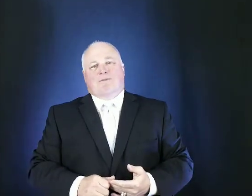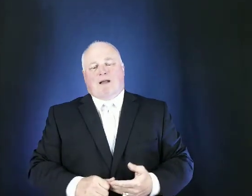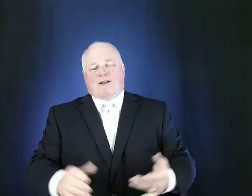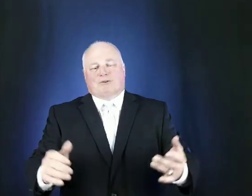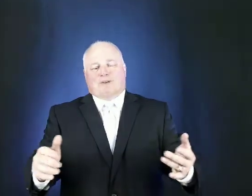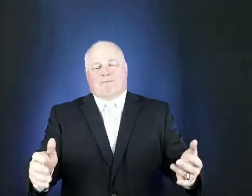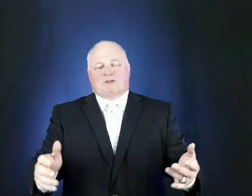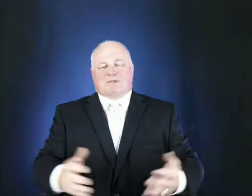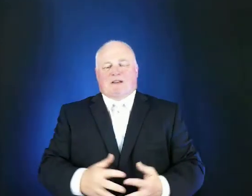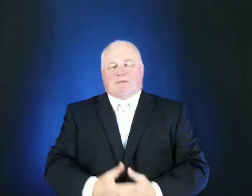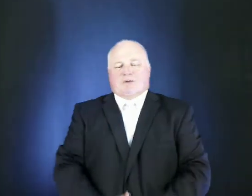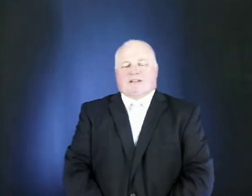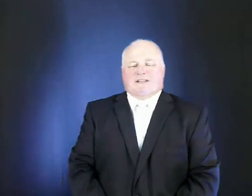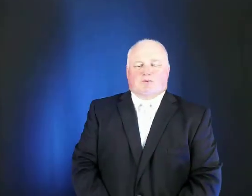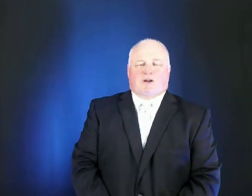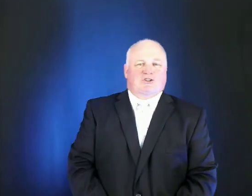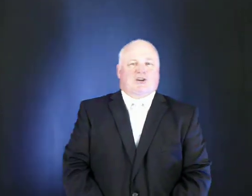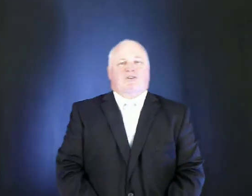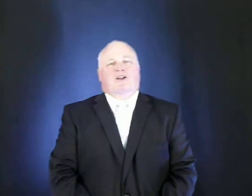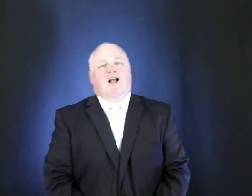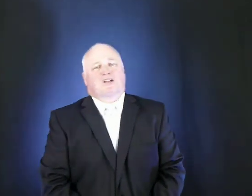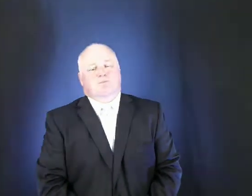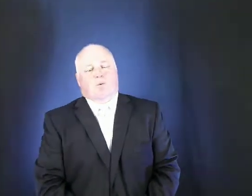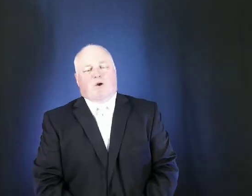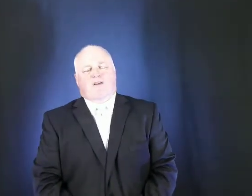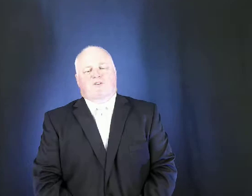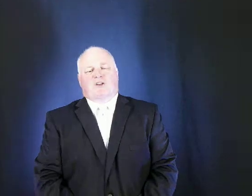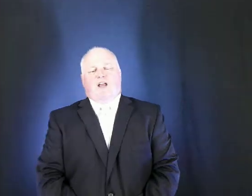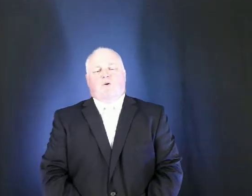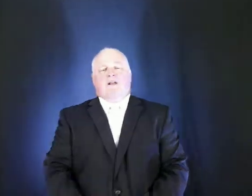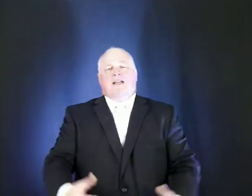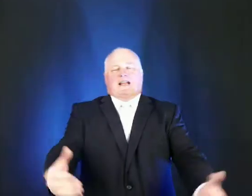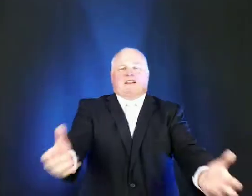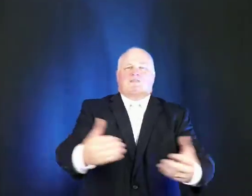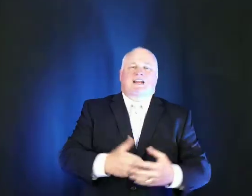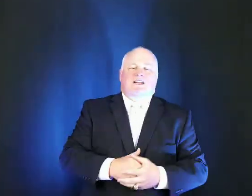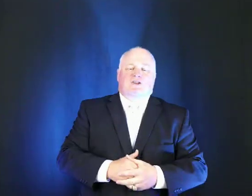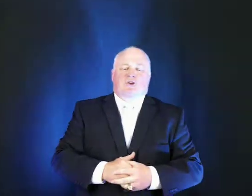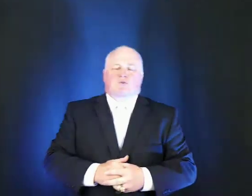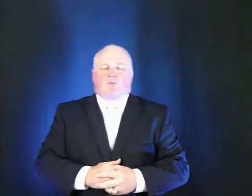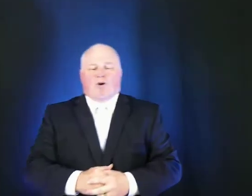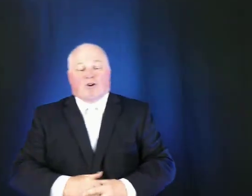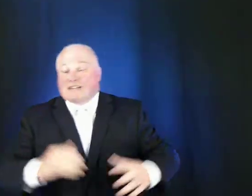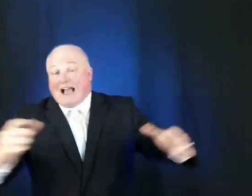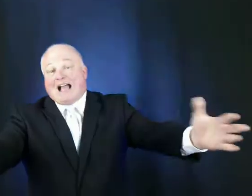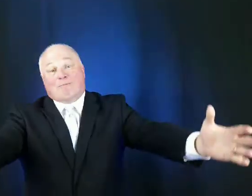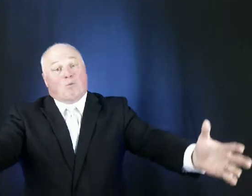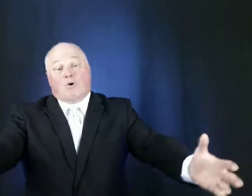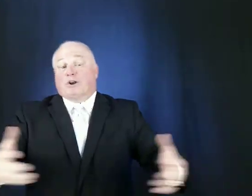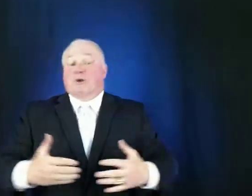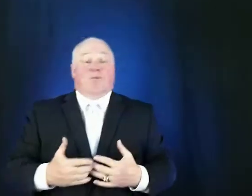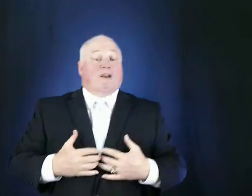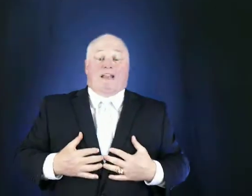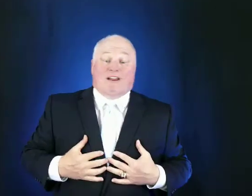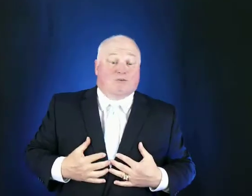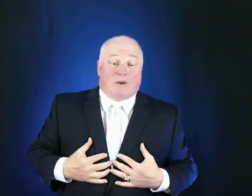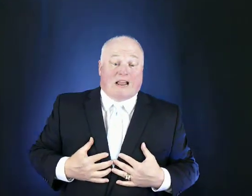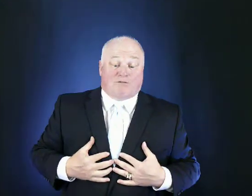michael w smith put it this way share the gospel wherever you go and if needed use words i'm one who believes we have to